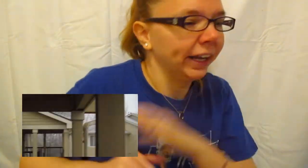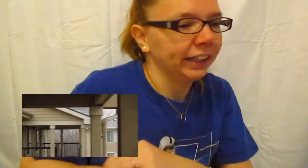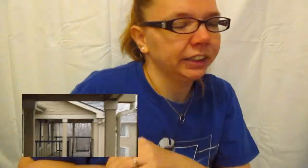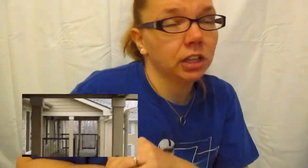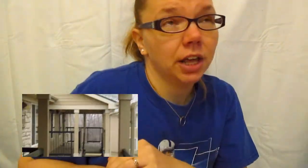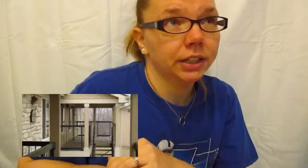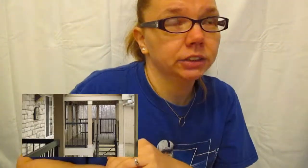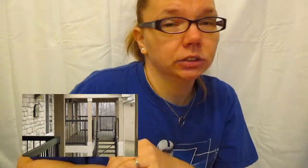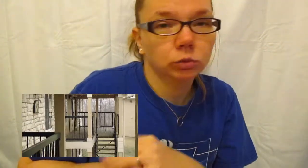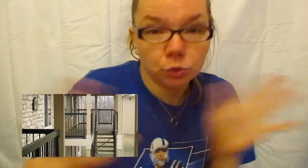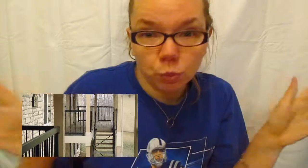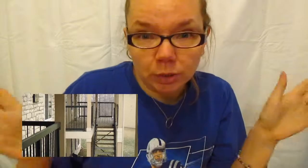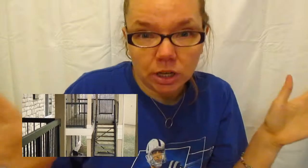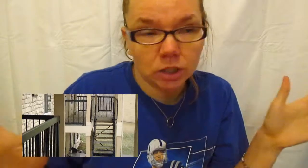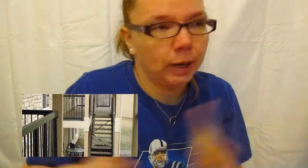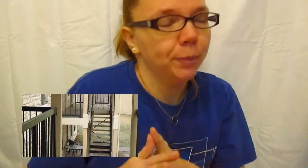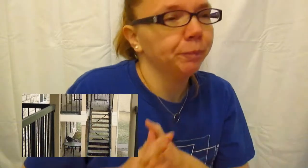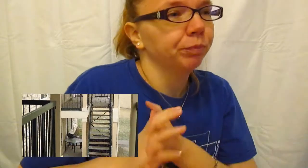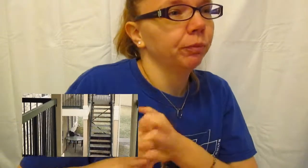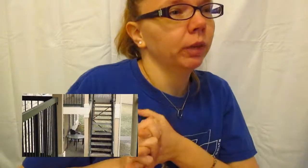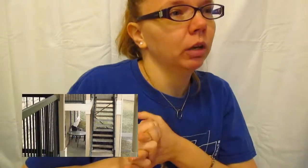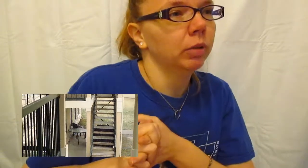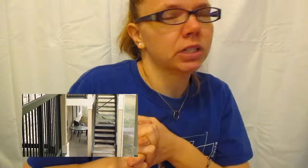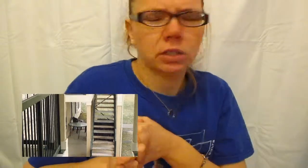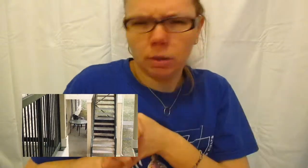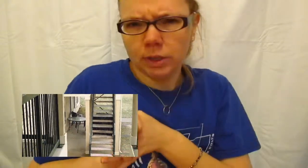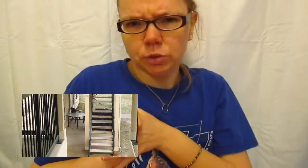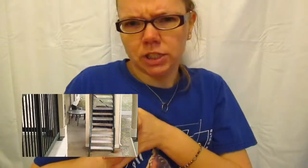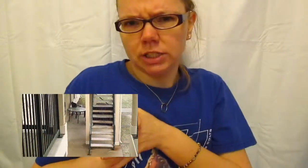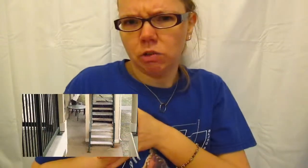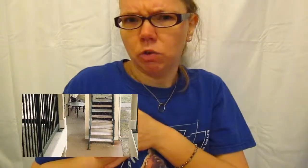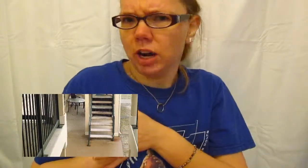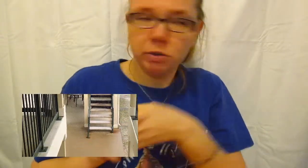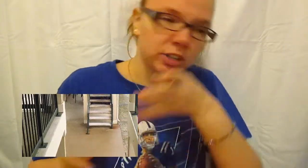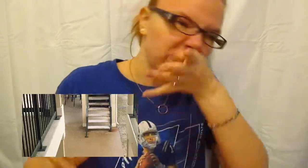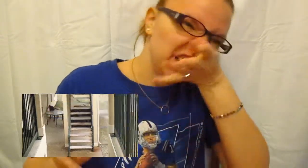And which won't be talked about because it's not my story to tell why I was driving.